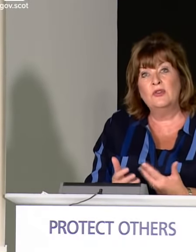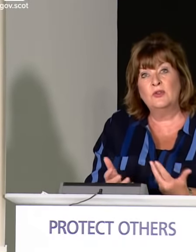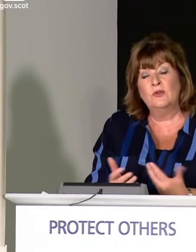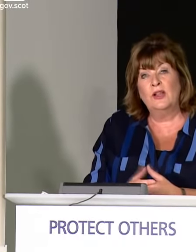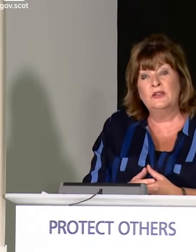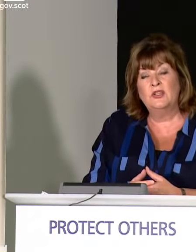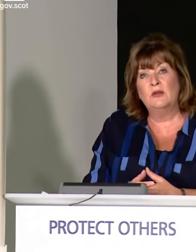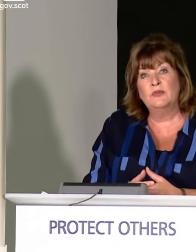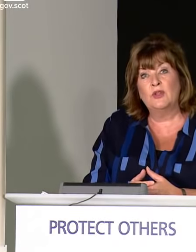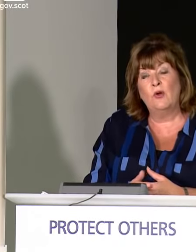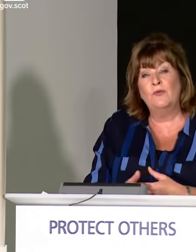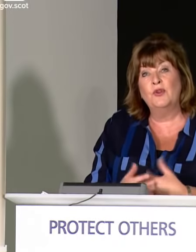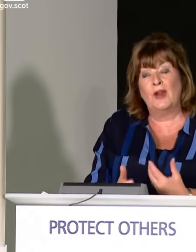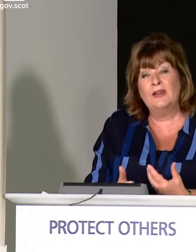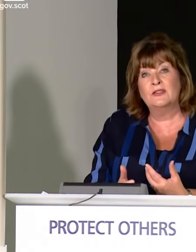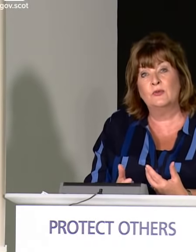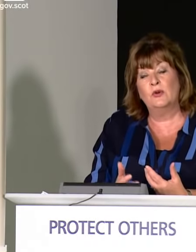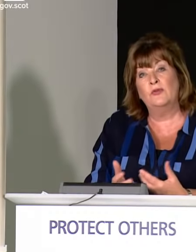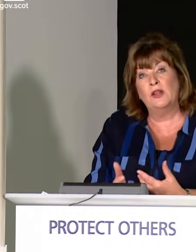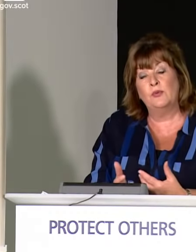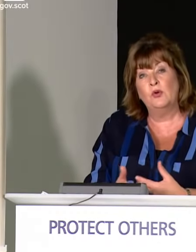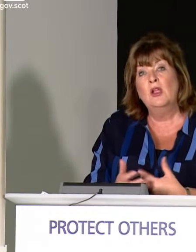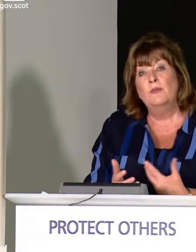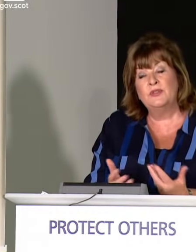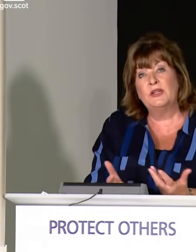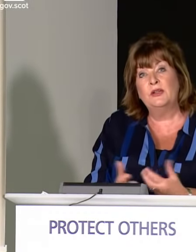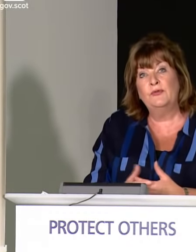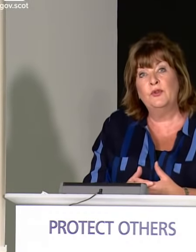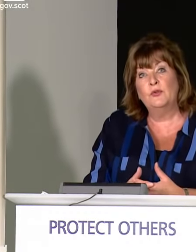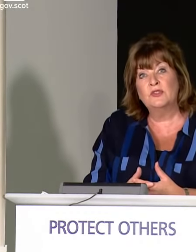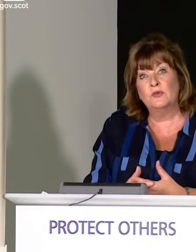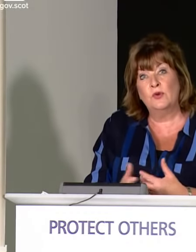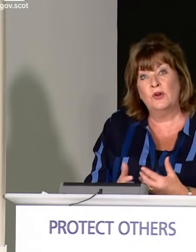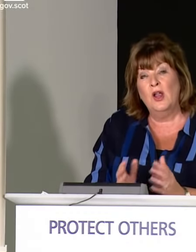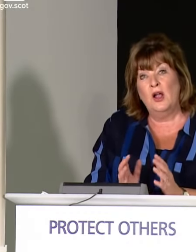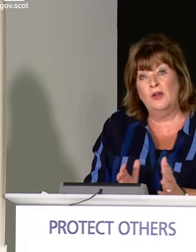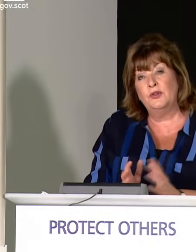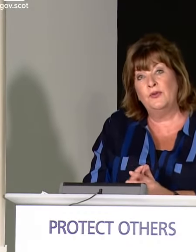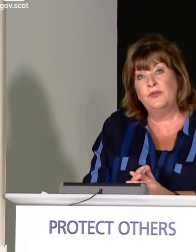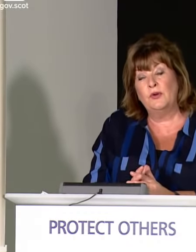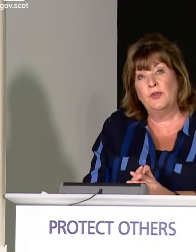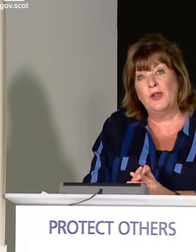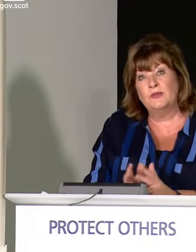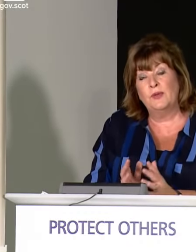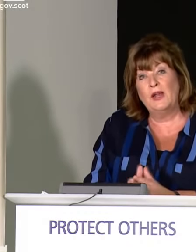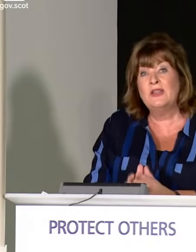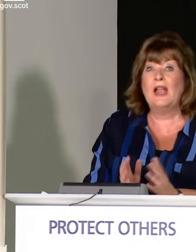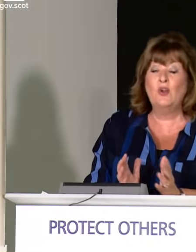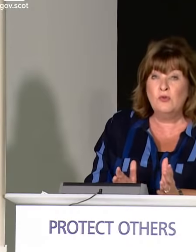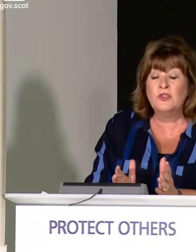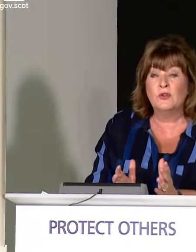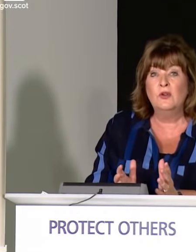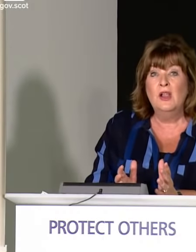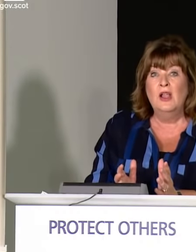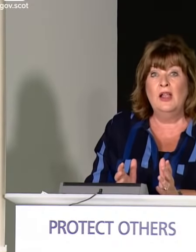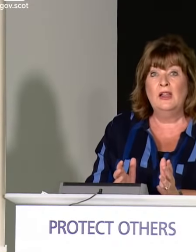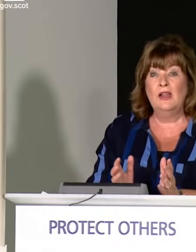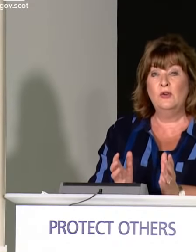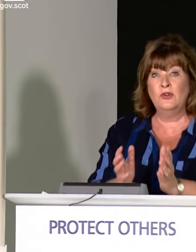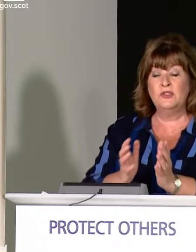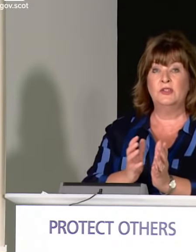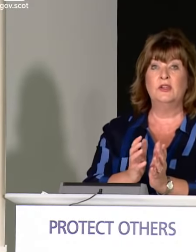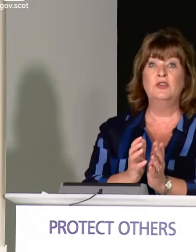and also in terms of the grants that were available, particularly for those that were under £51,000. And also,